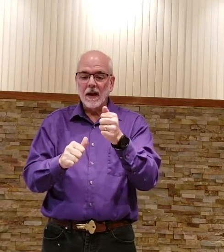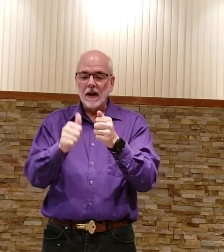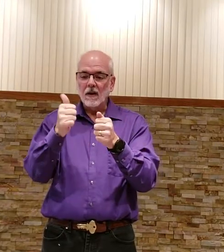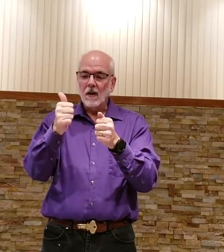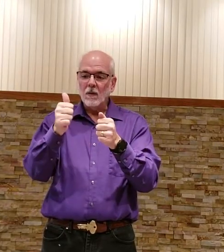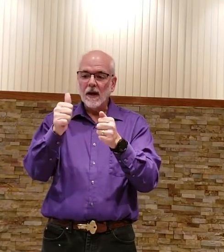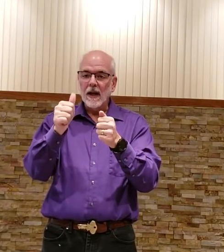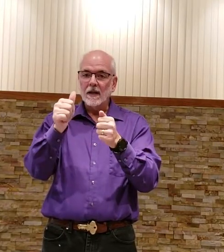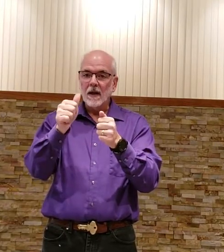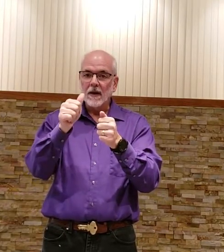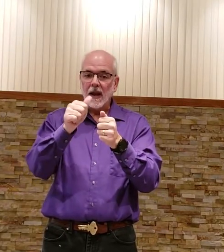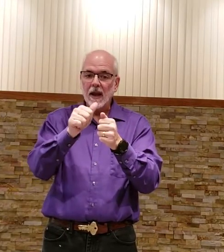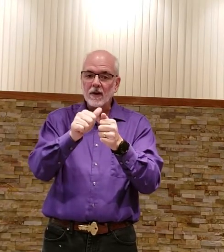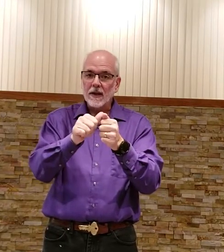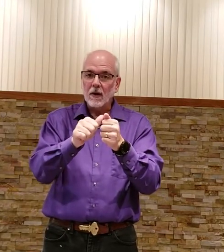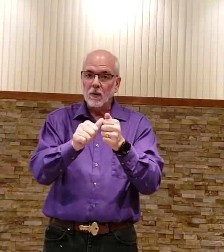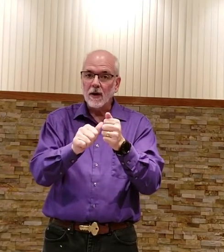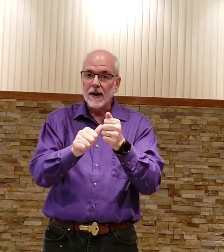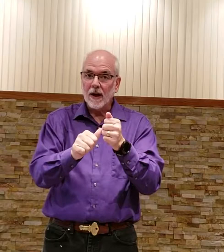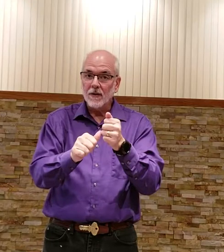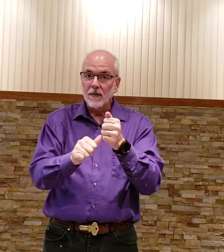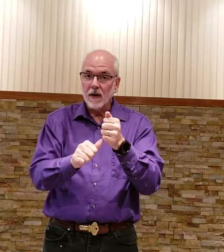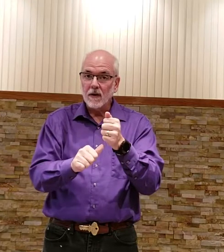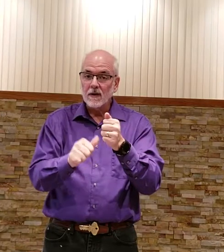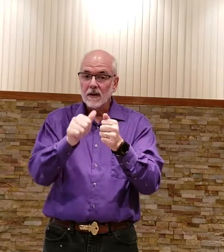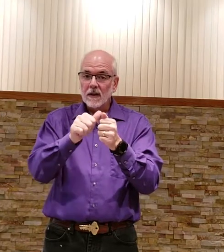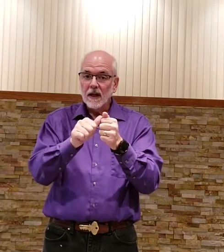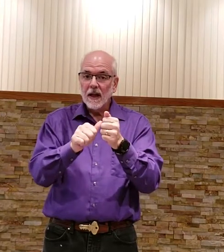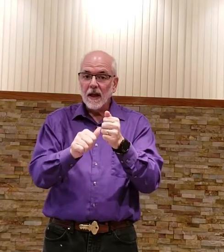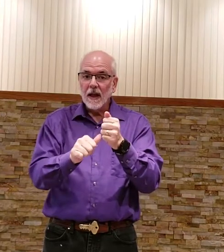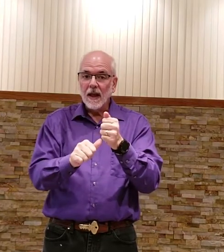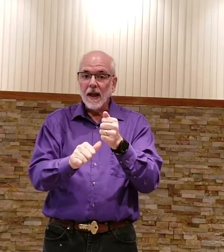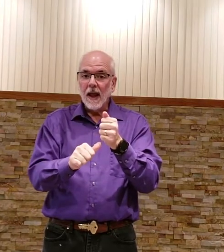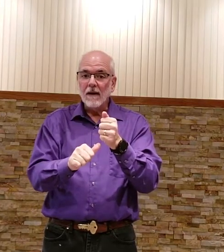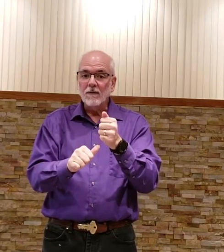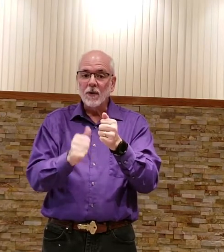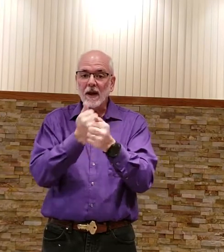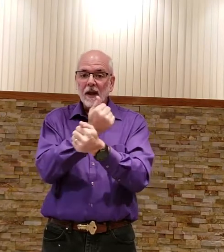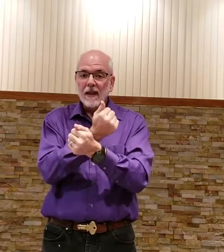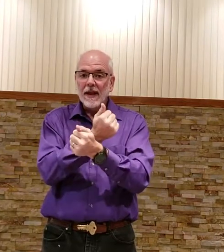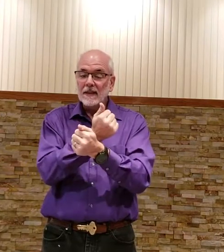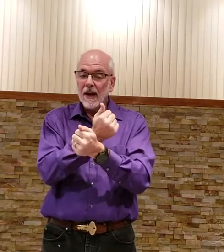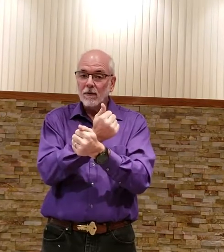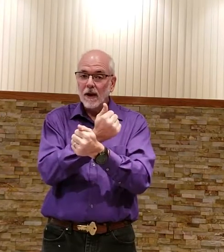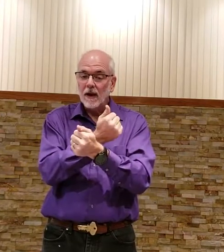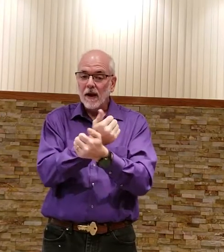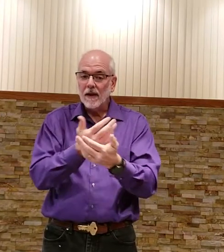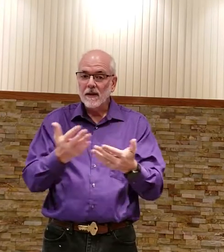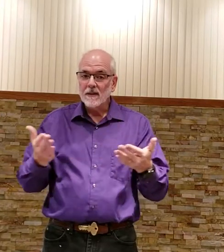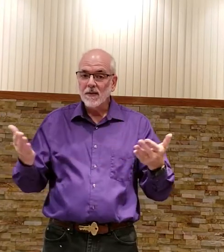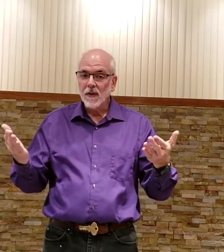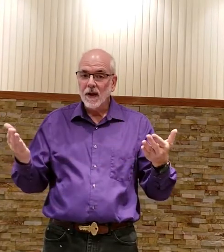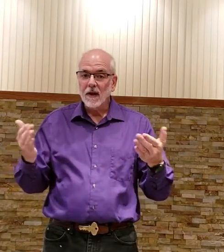hand right hand another a hand just kind of run down your finger every that's every that's this is thing